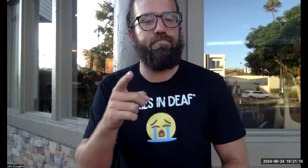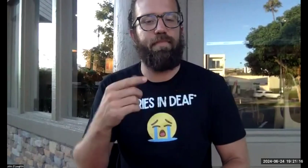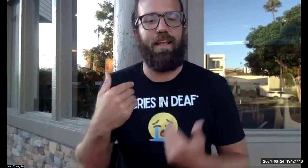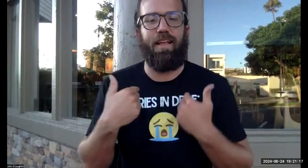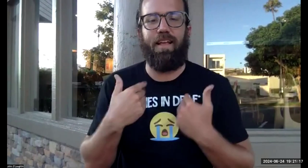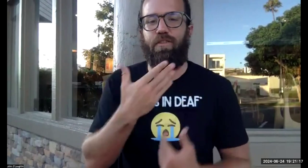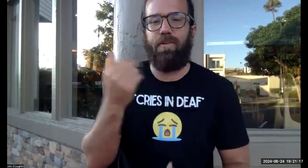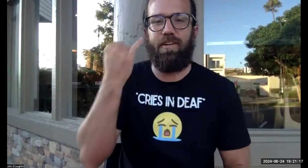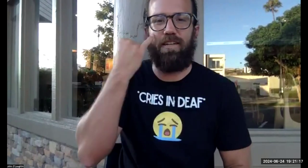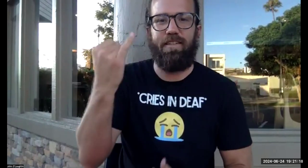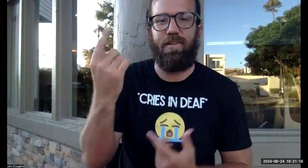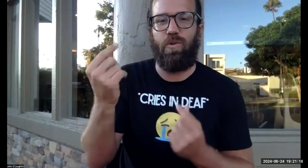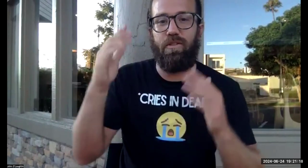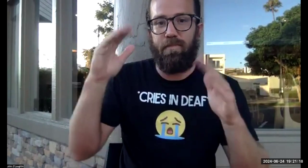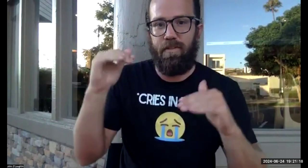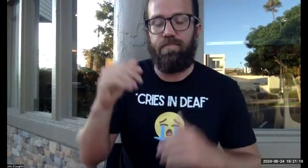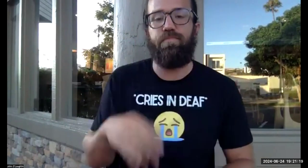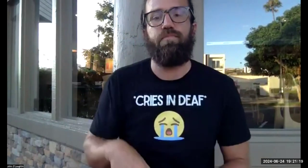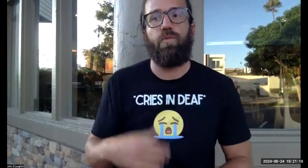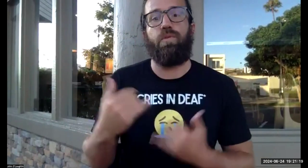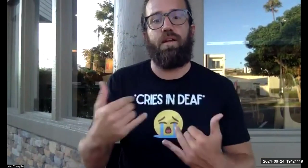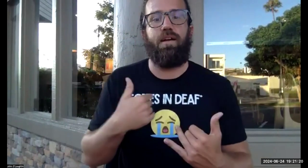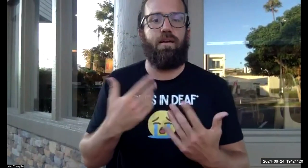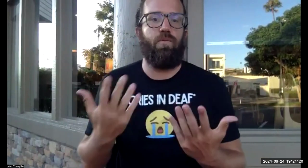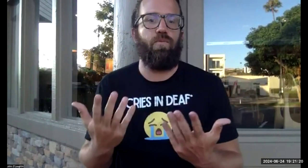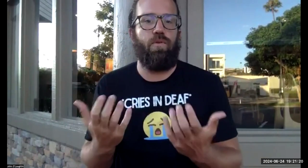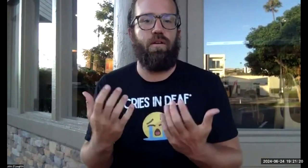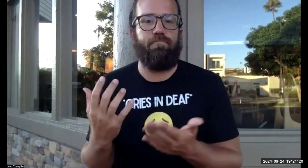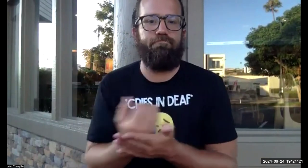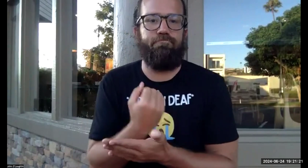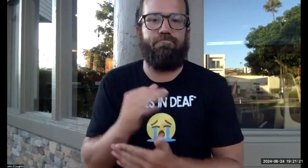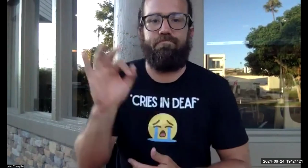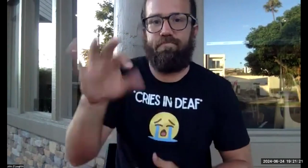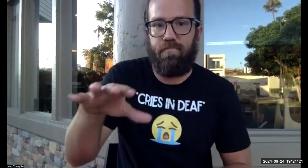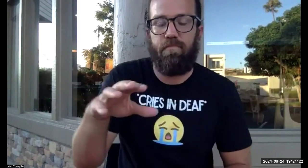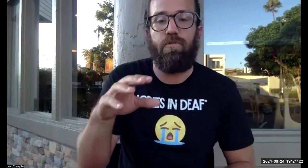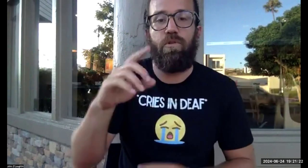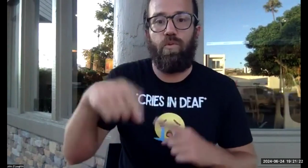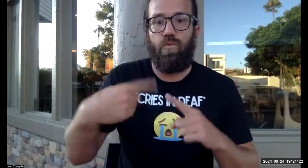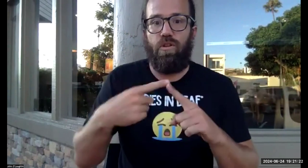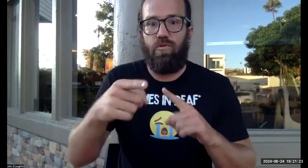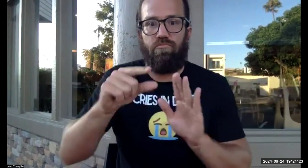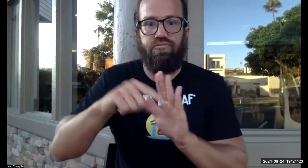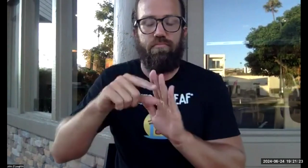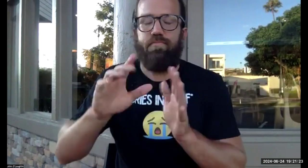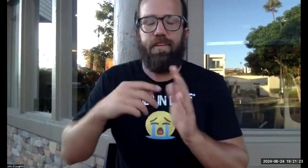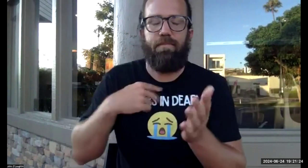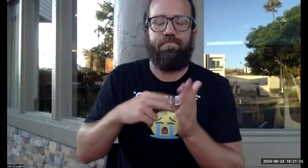So now I am sure you have a better idea of the expectations of this class. So I want to take this